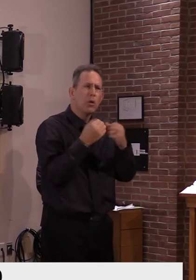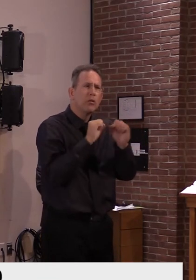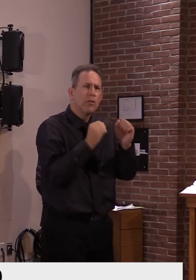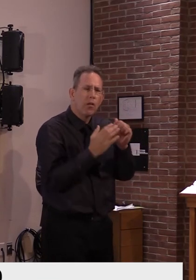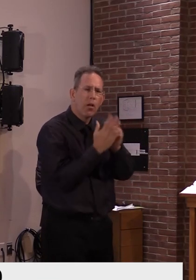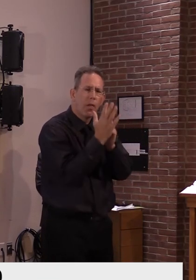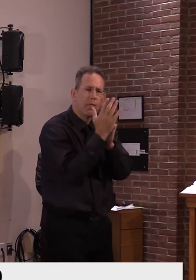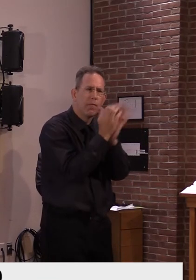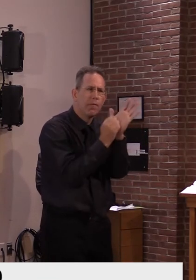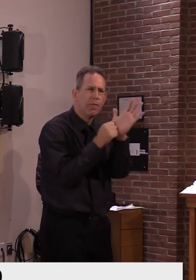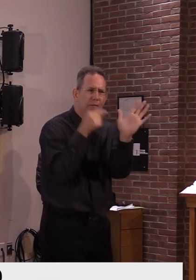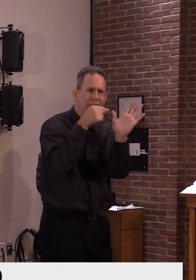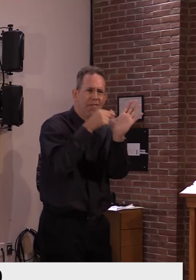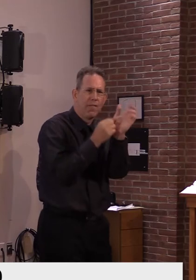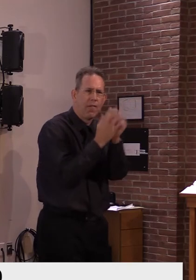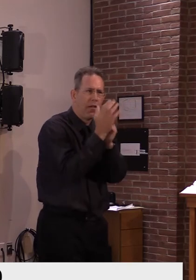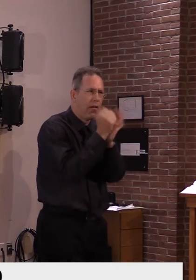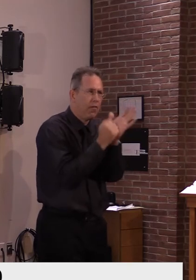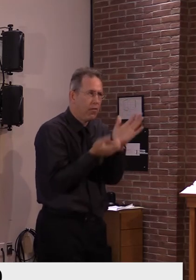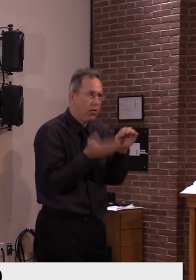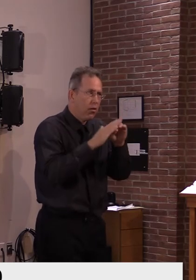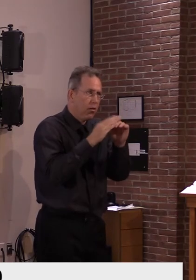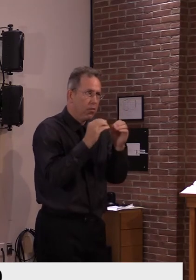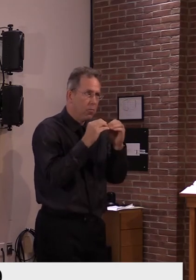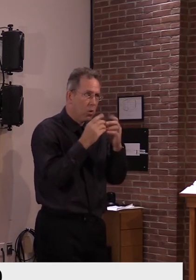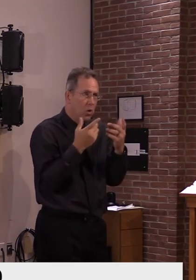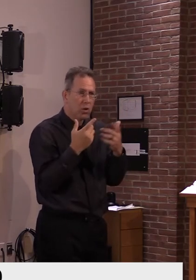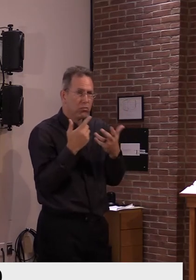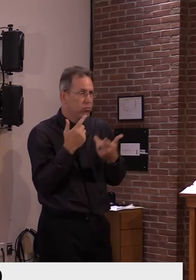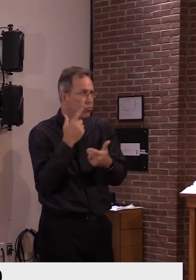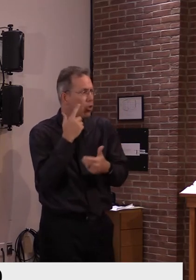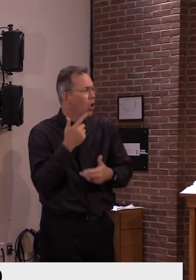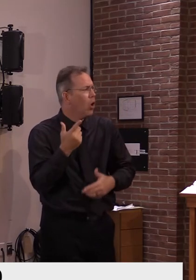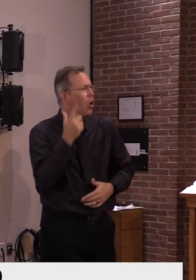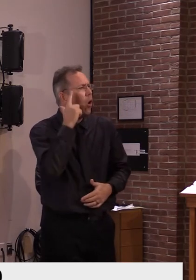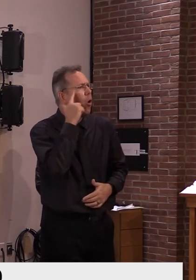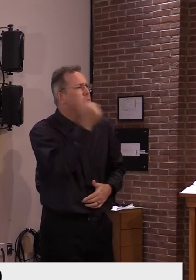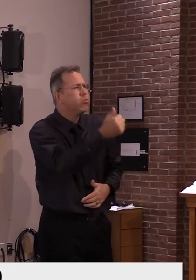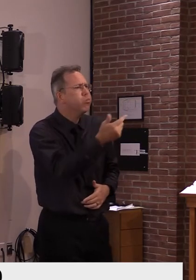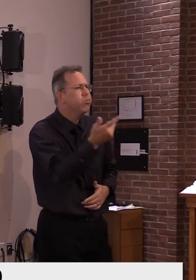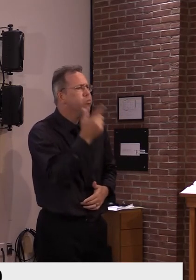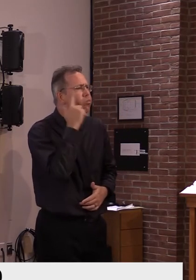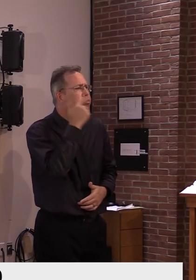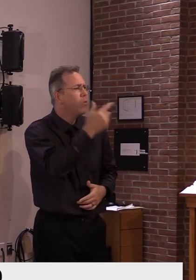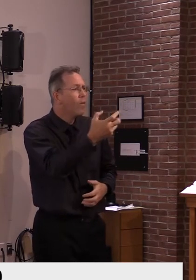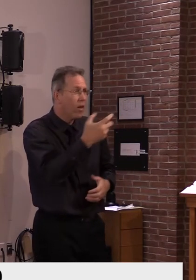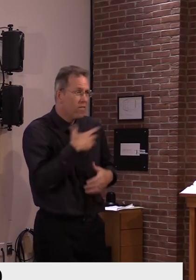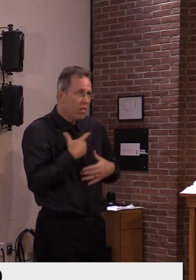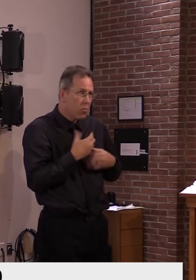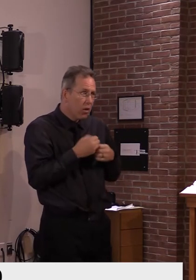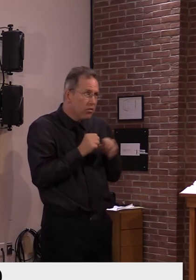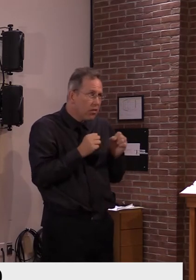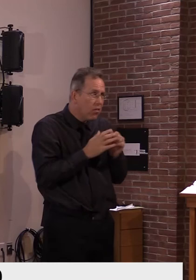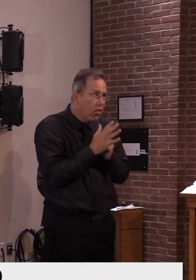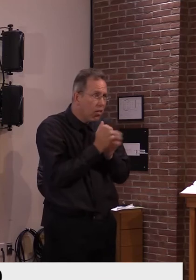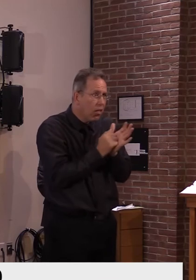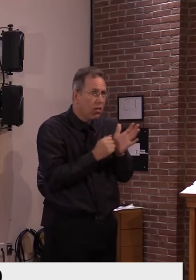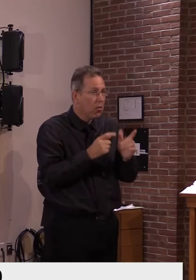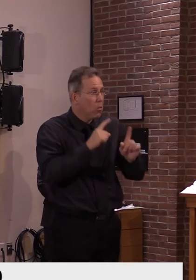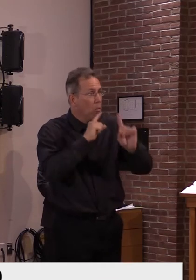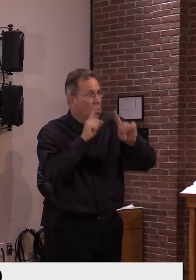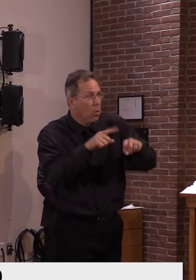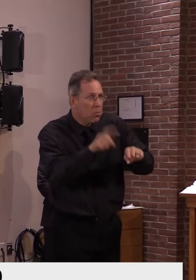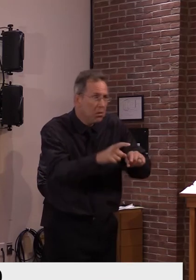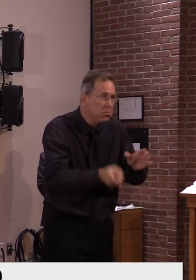could certainly, uh, endorse that completely. Um, but I, I, again, wouldn't want to make that a requirement for people